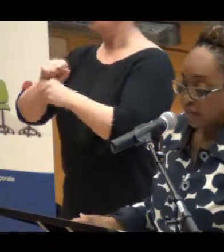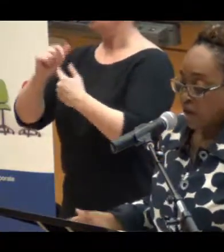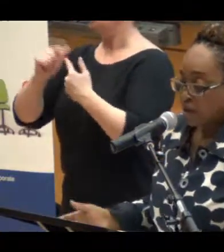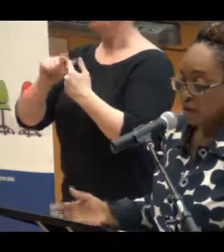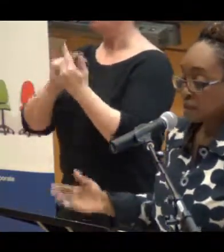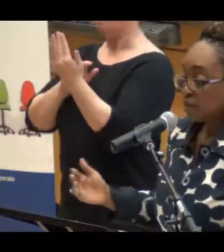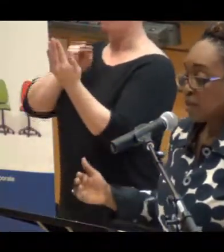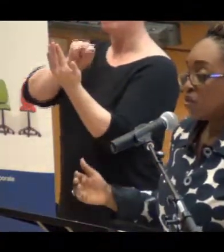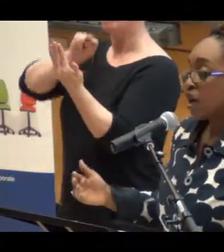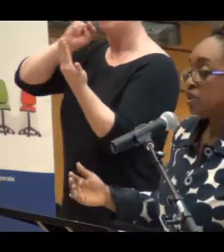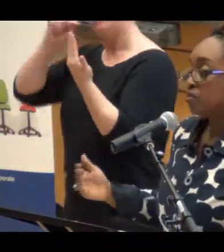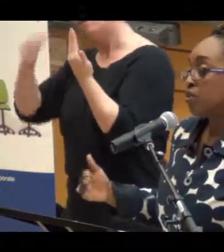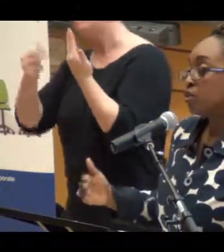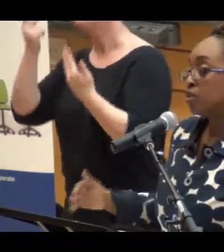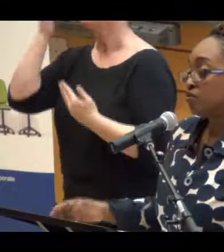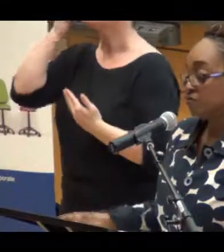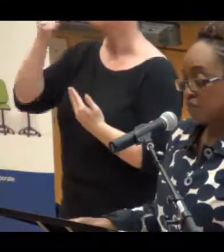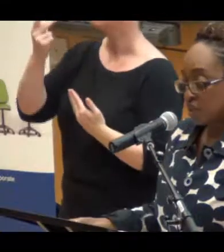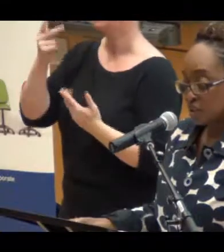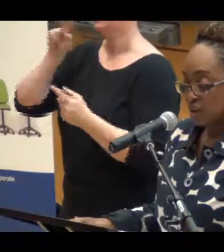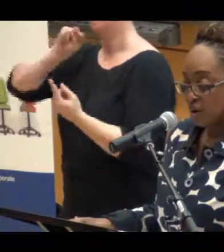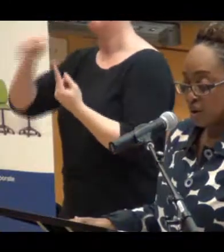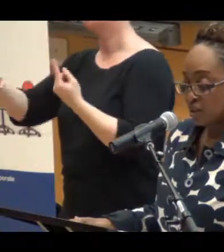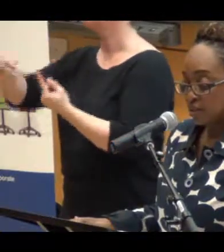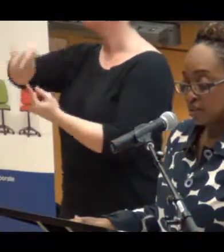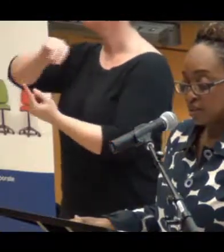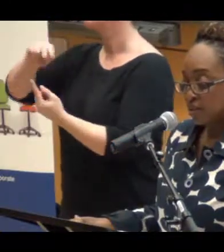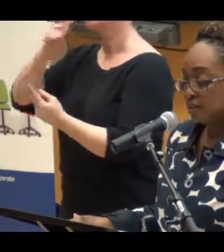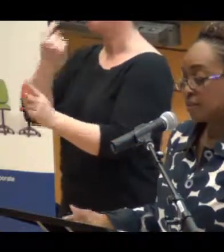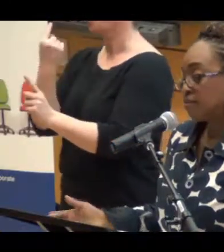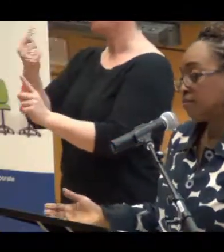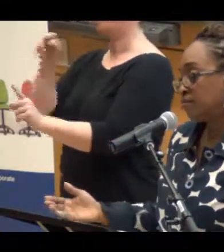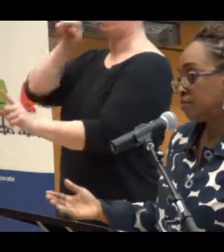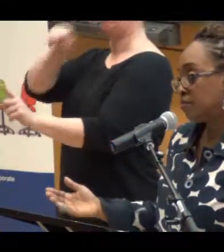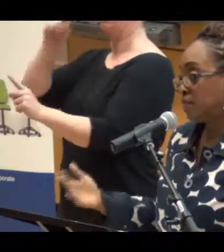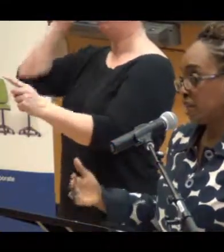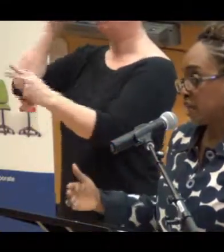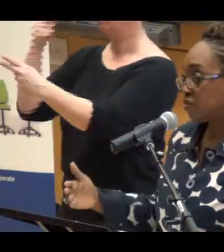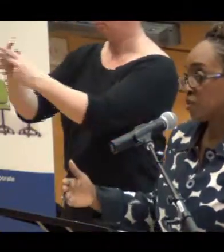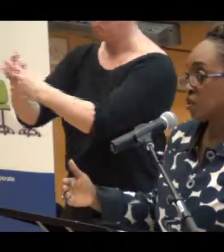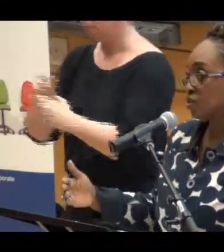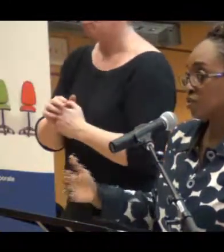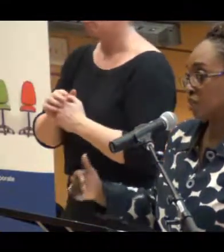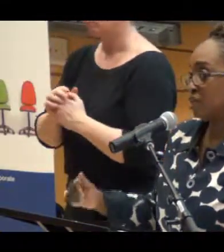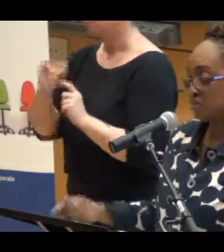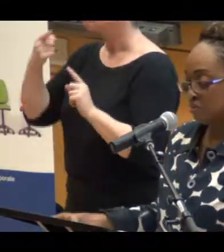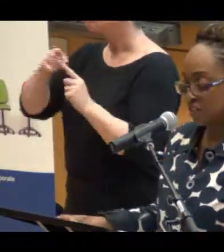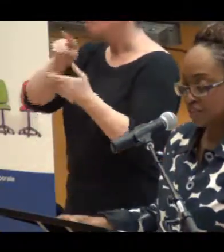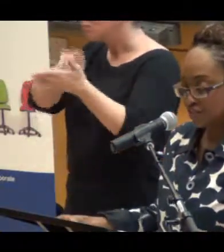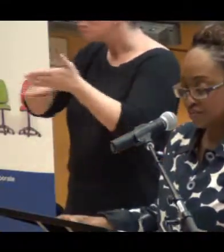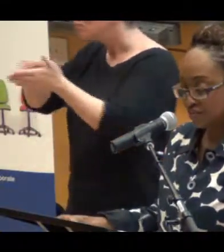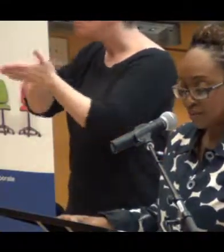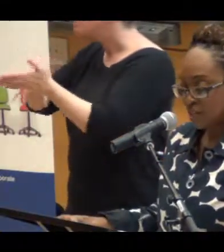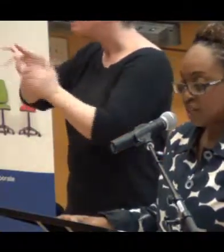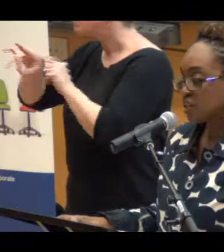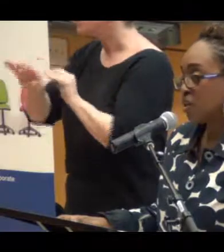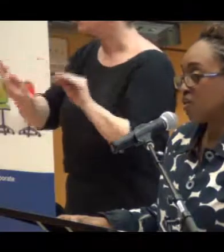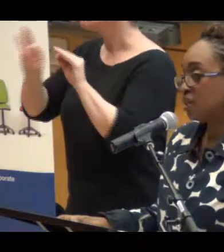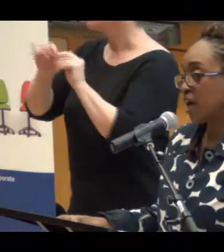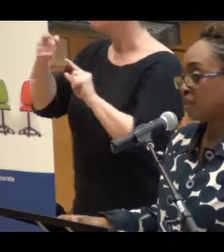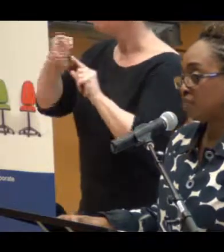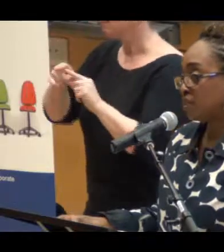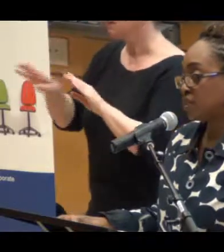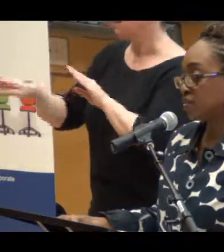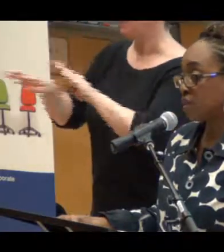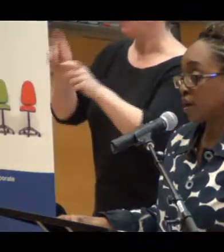So, explaining why it's important to focus on behavioral transformation. It's